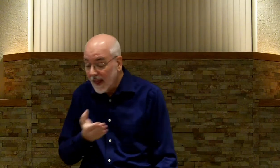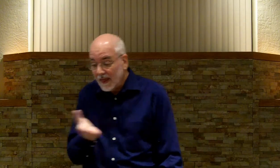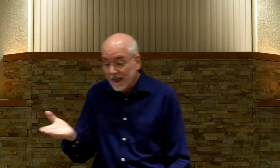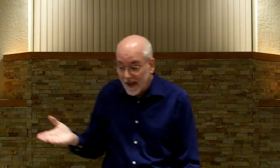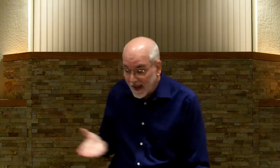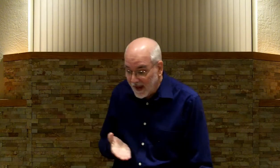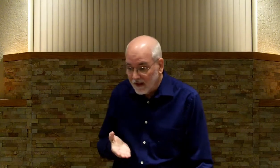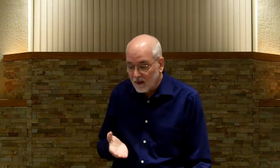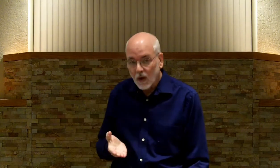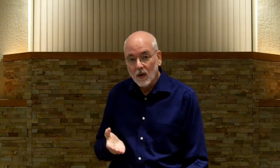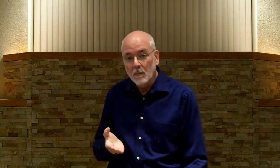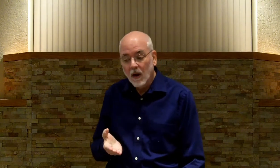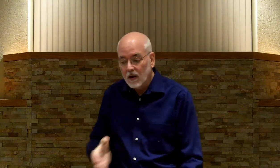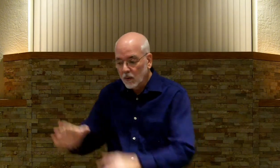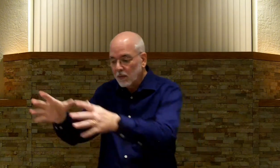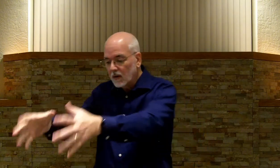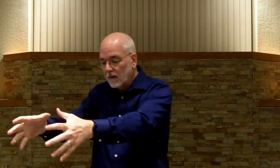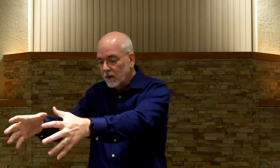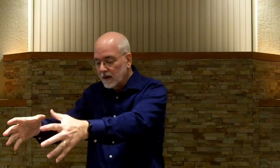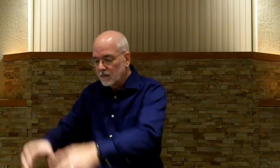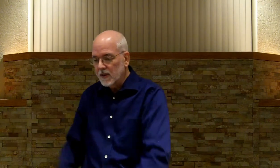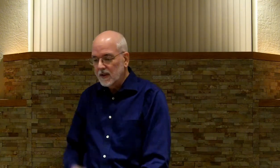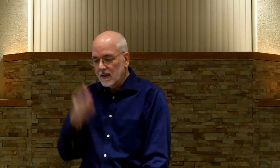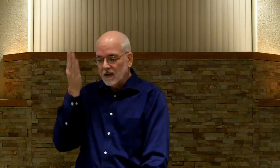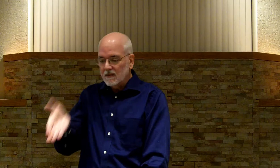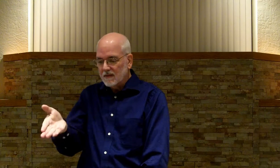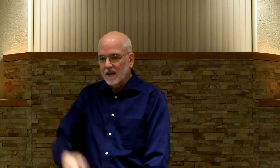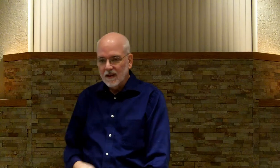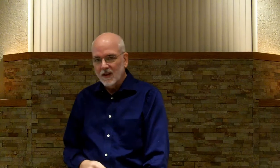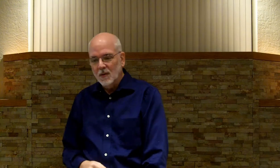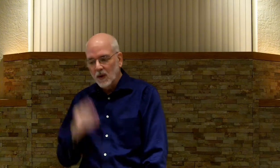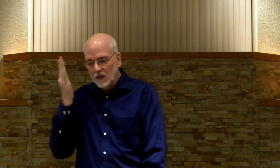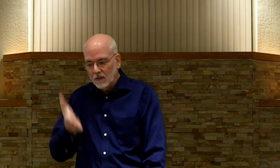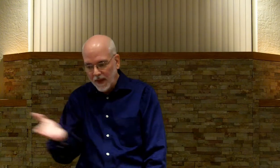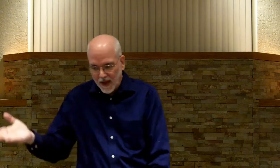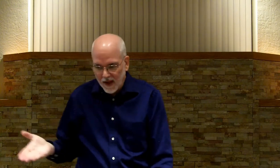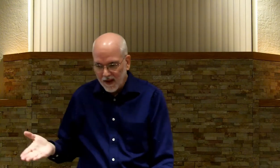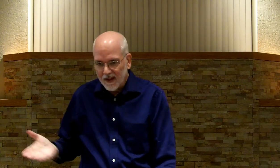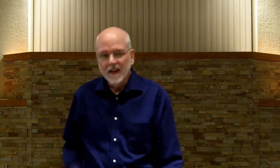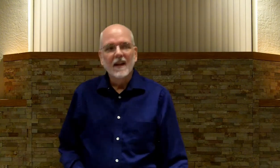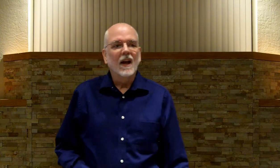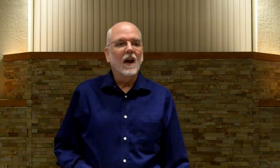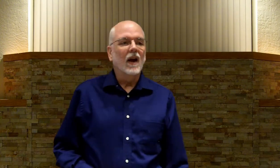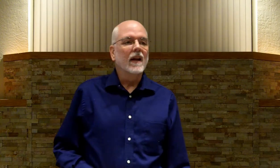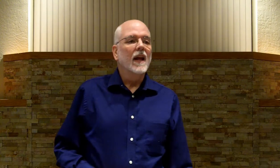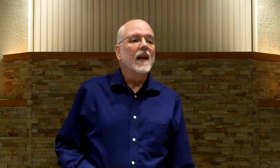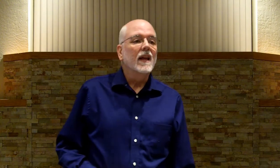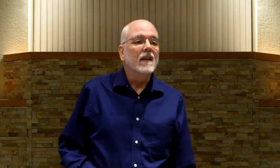they, where did we plunk them? We plunked our priest here. Let's continue to point to them. They, alright, can